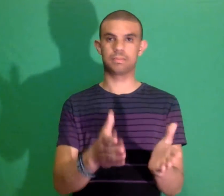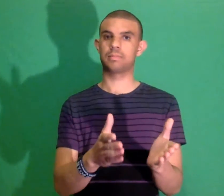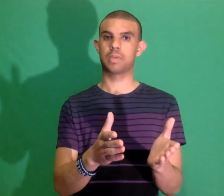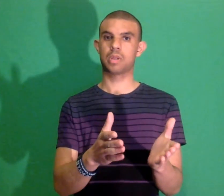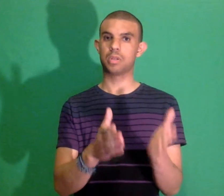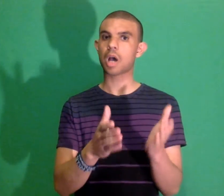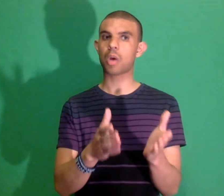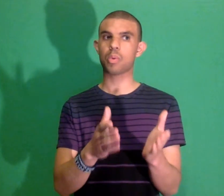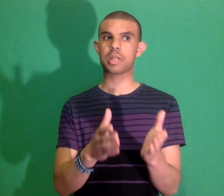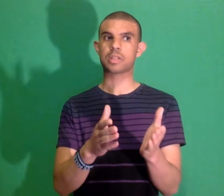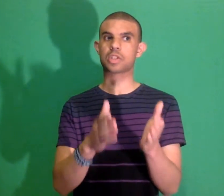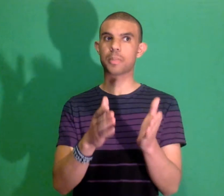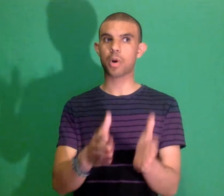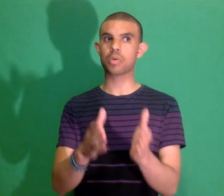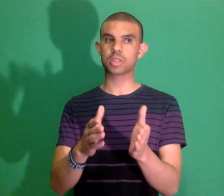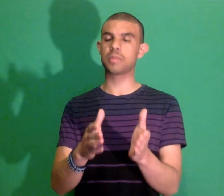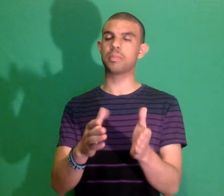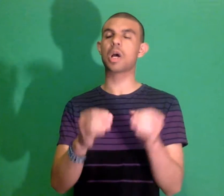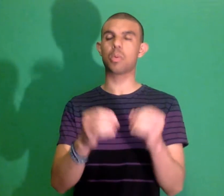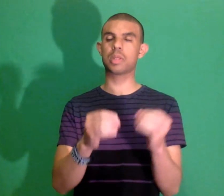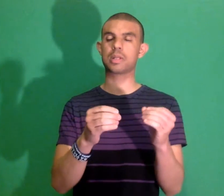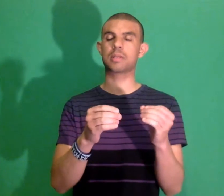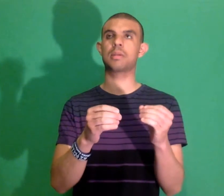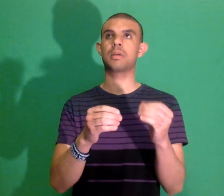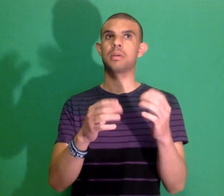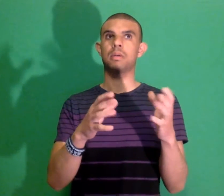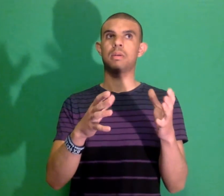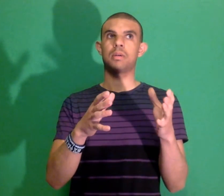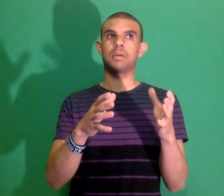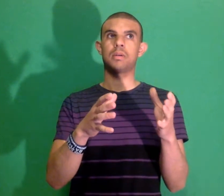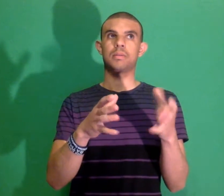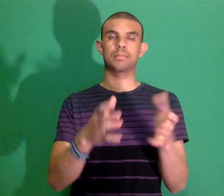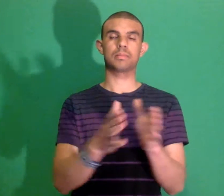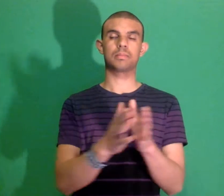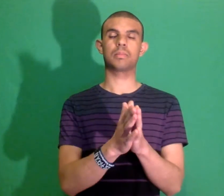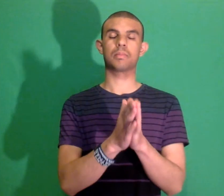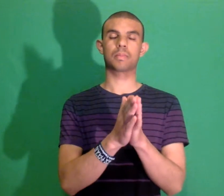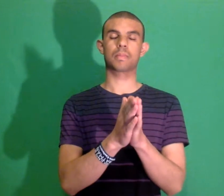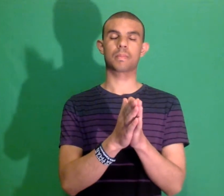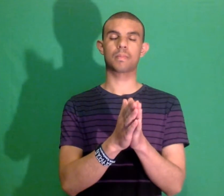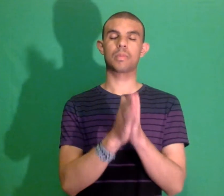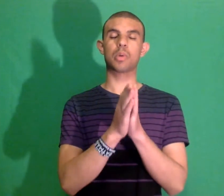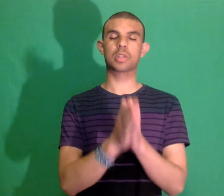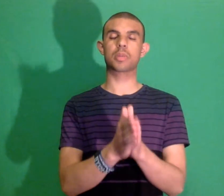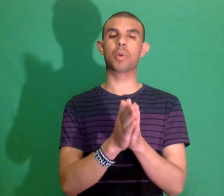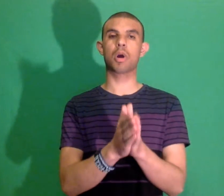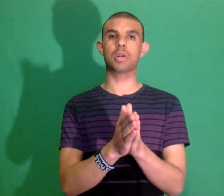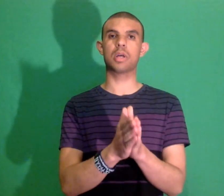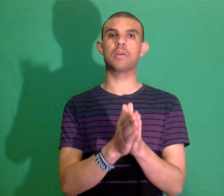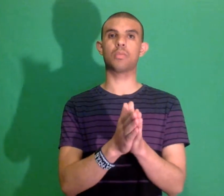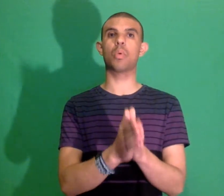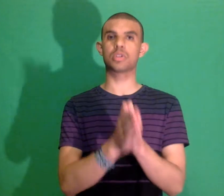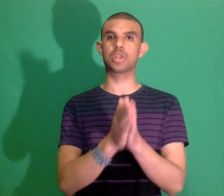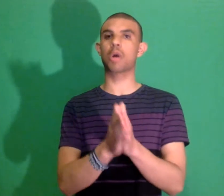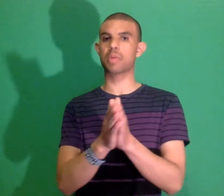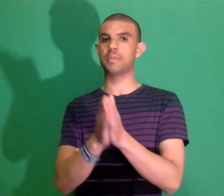not when it's not when it's not when it's a part of what should already be